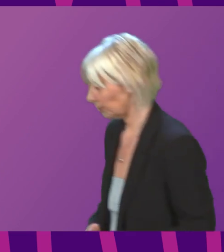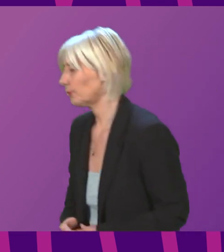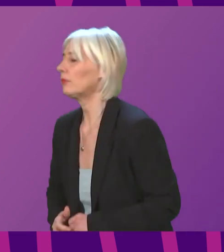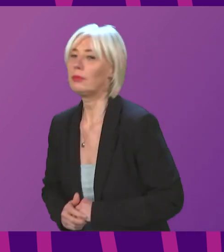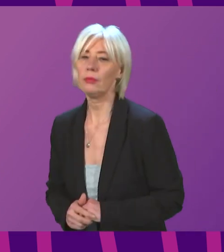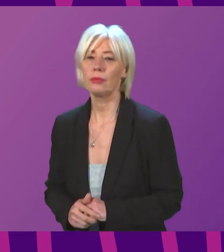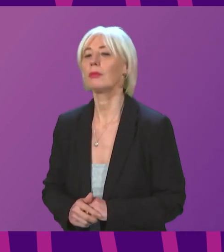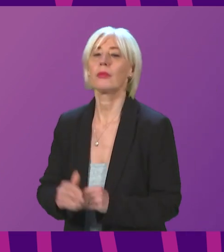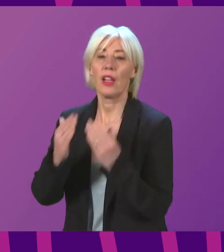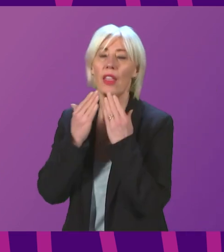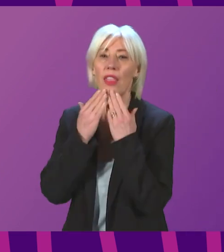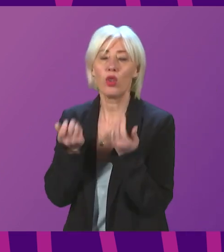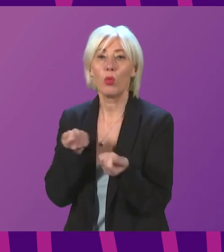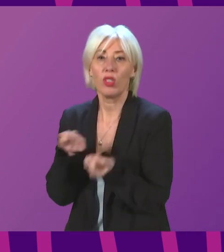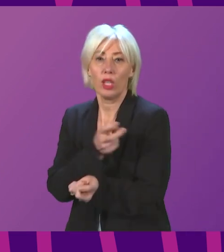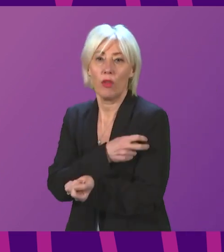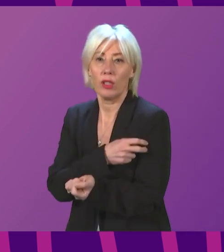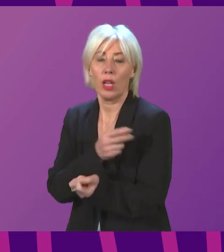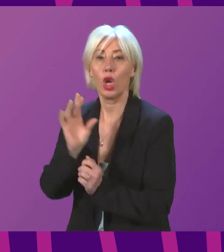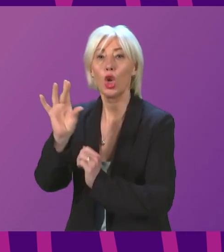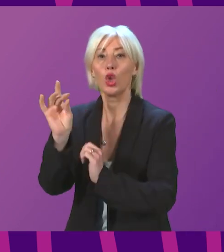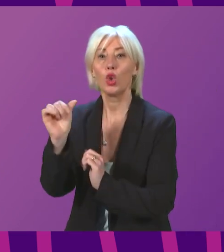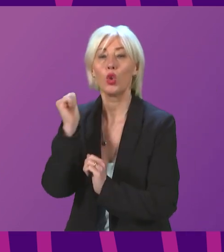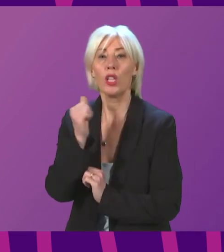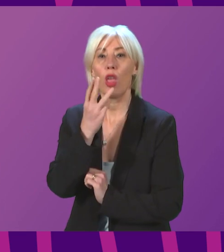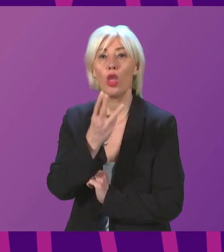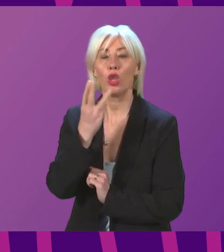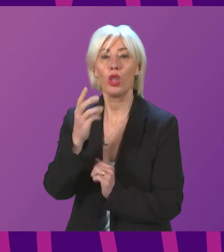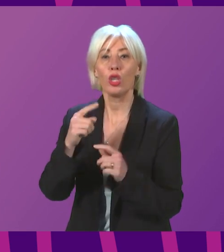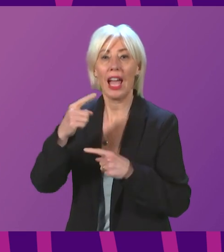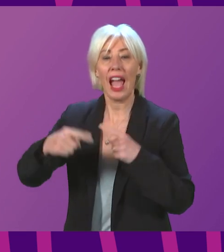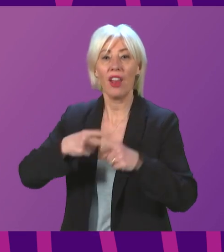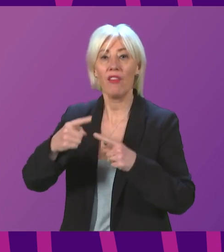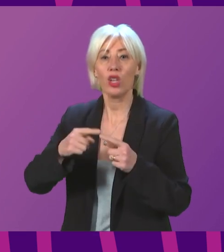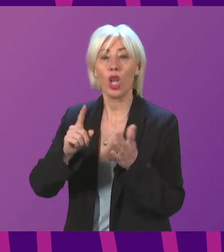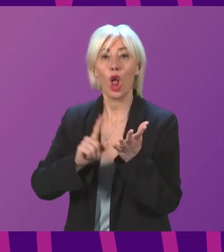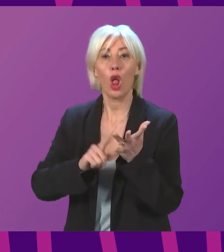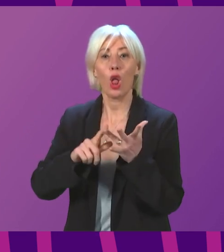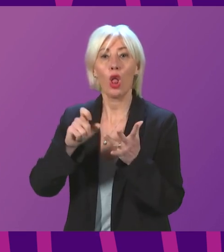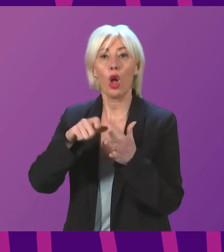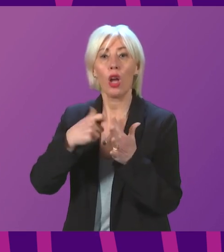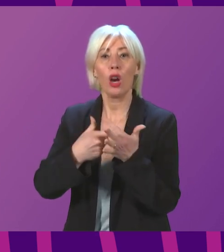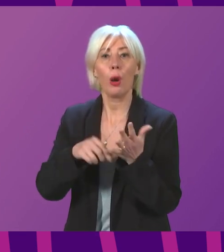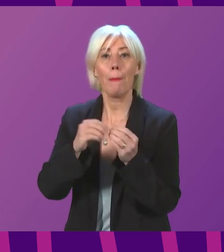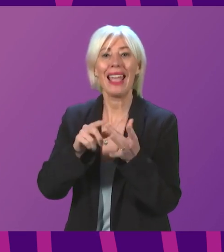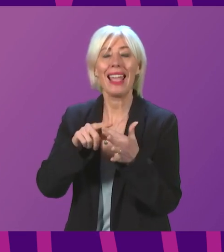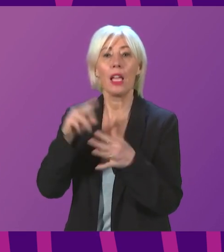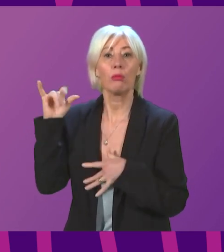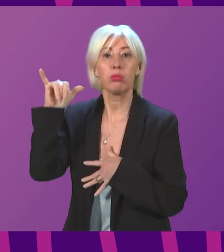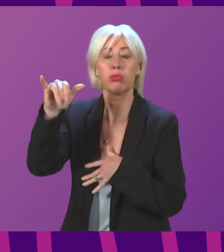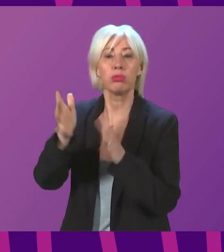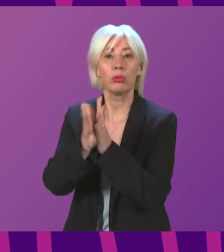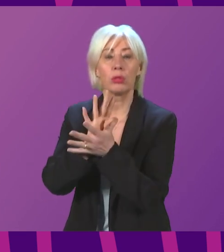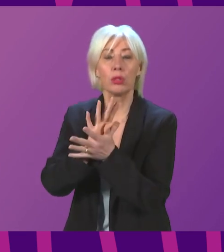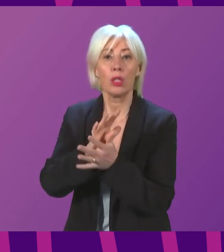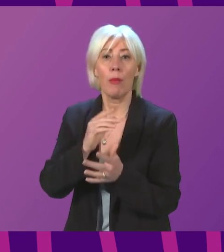Thank you, Poseidon Officer. Tuesday this week marked the 33rd anniversary of the Lockerbie air disaster, which resulted in 270 people